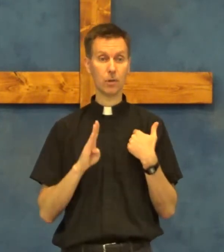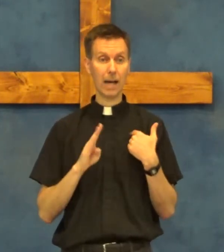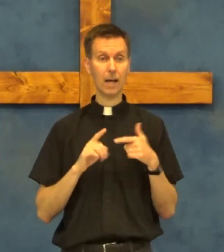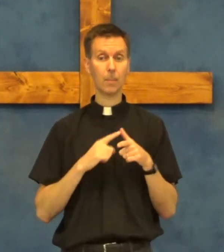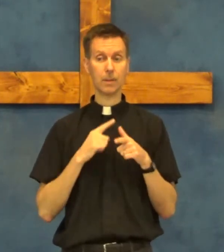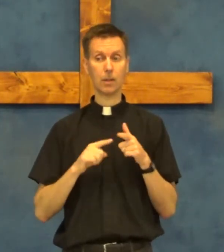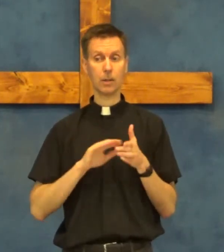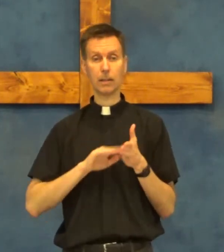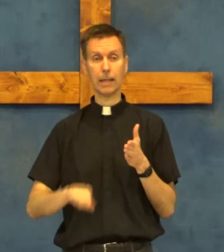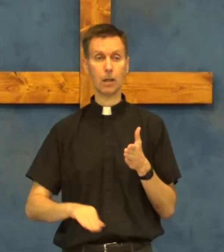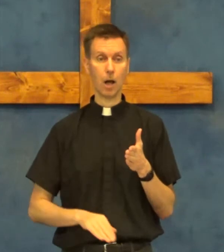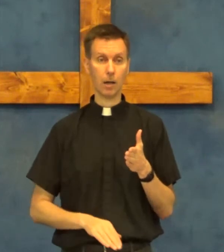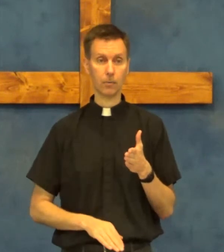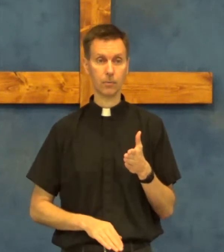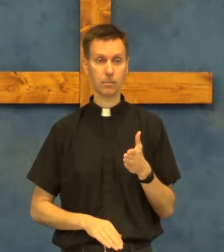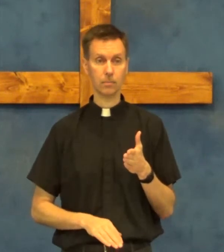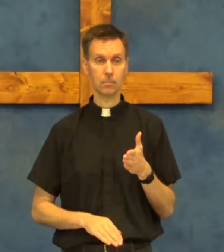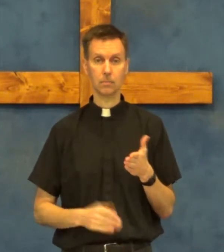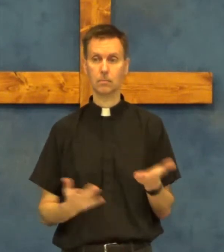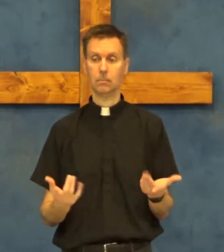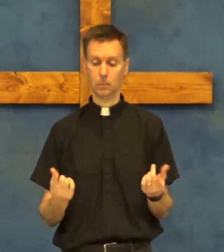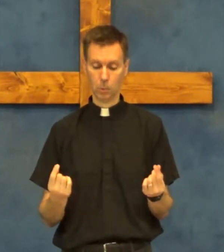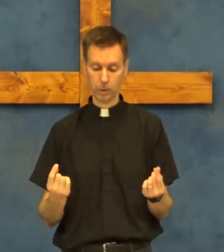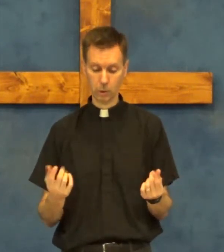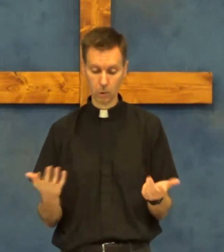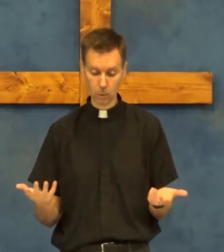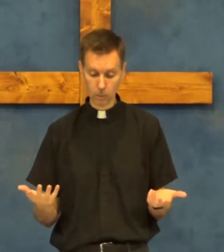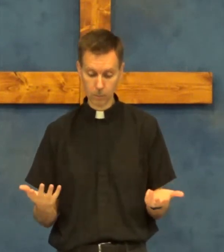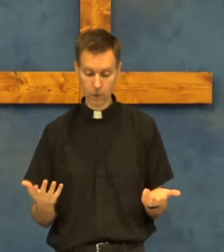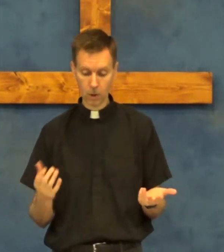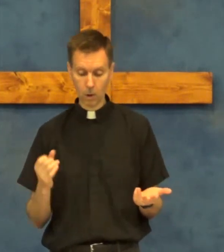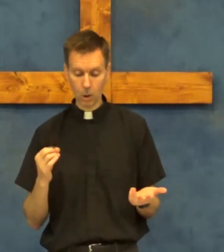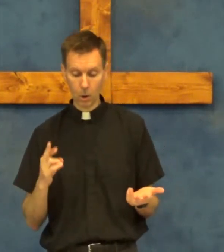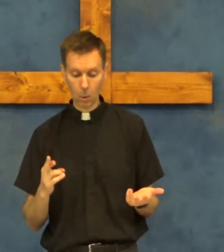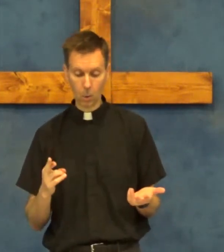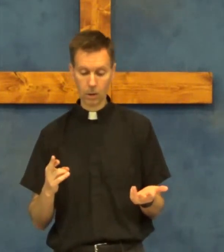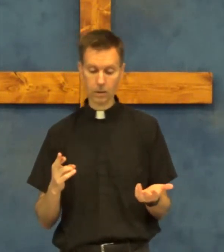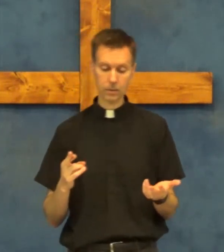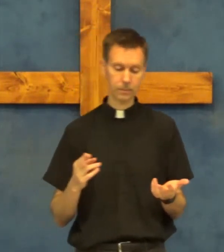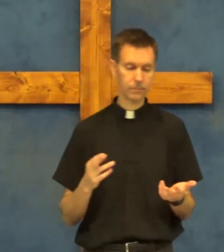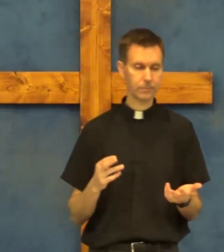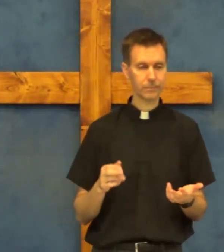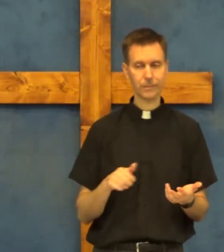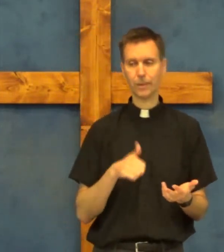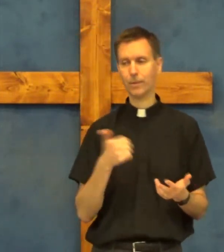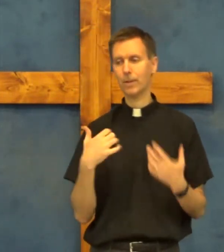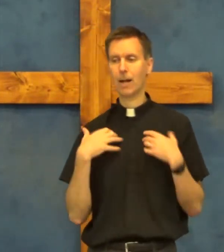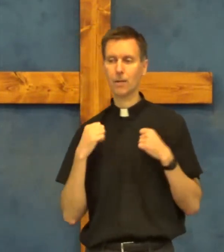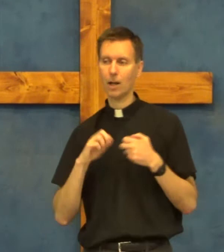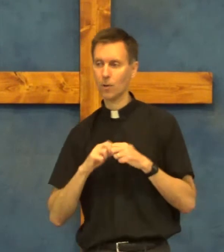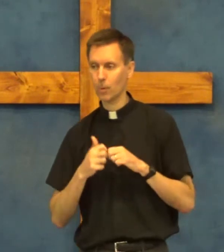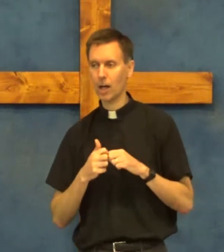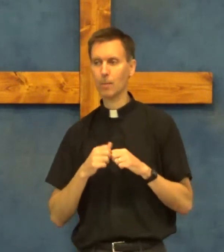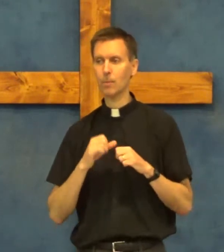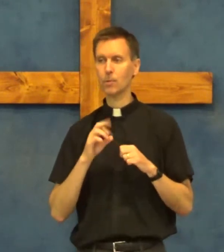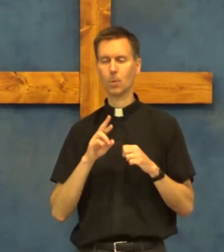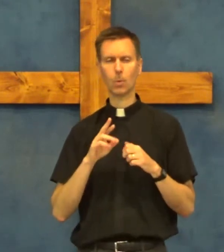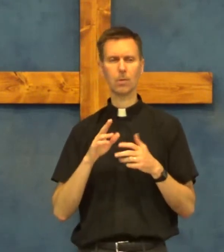job but then you get laid off what do you do or there are other health problems or